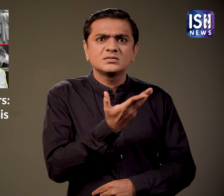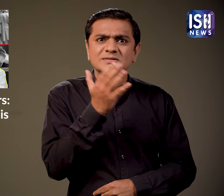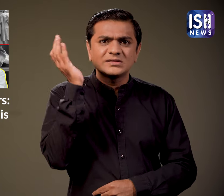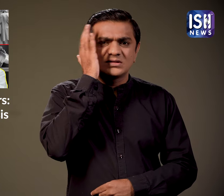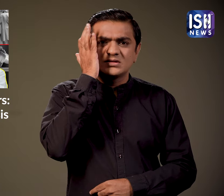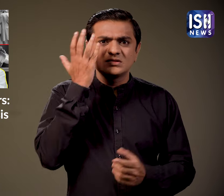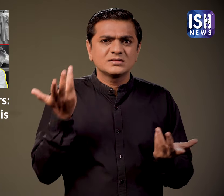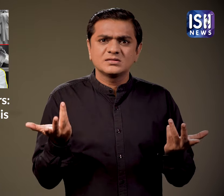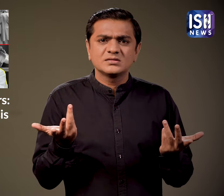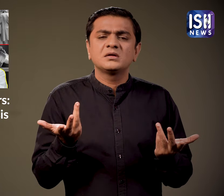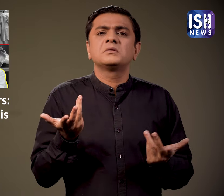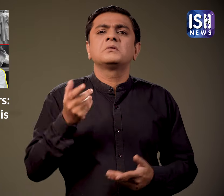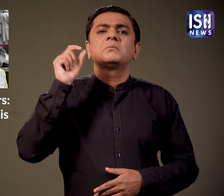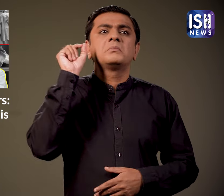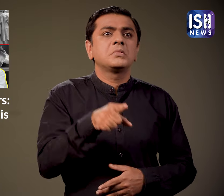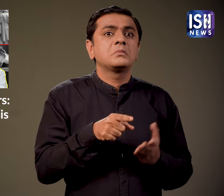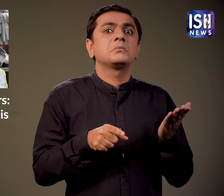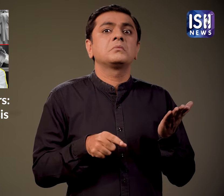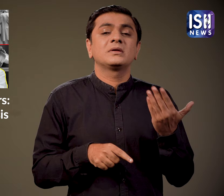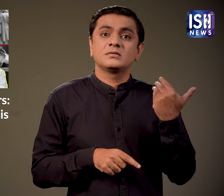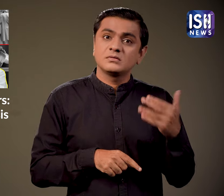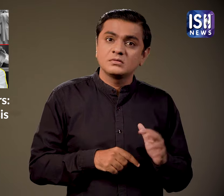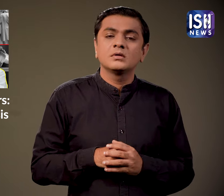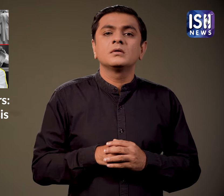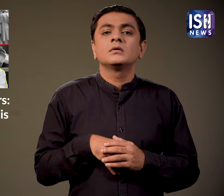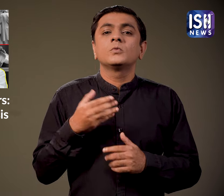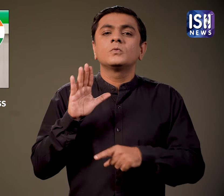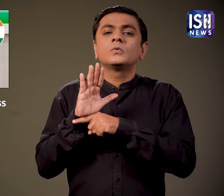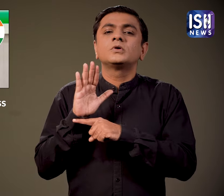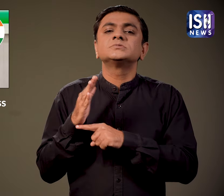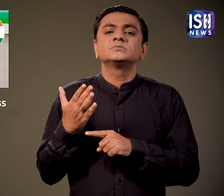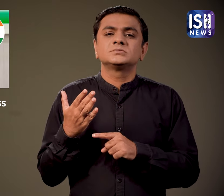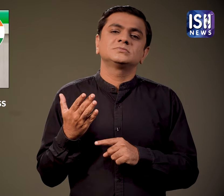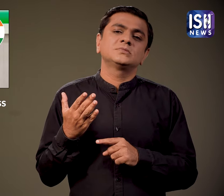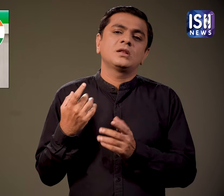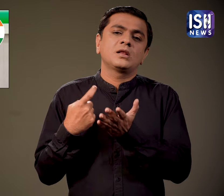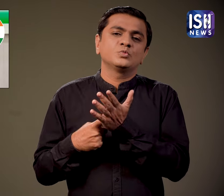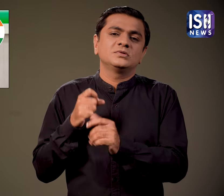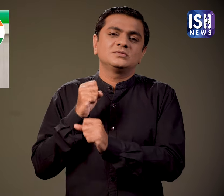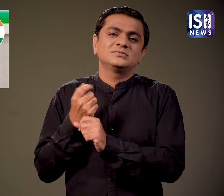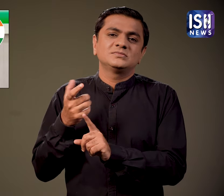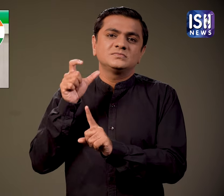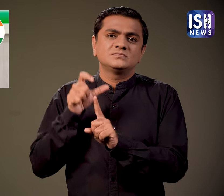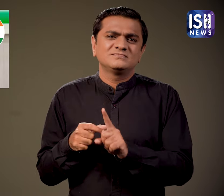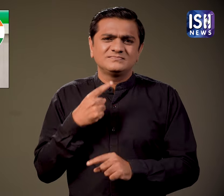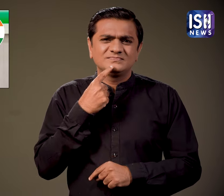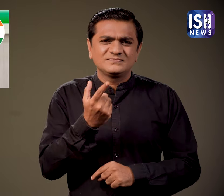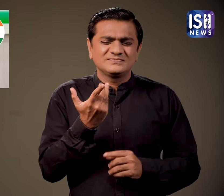and condemned the hospital's incompetence. Congress leader Rahul Gandhi alleged that the BJP government